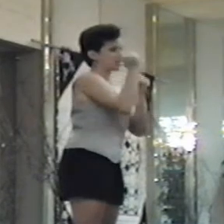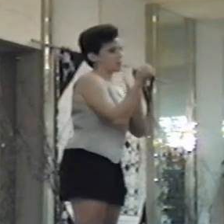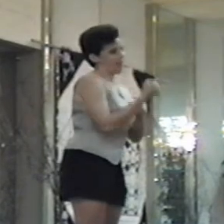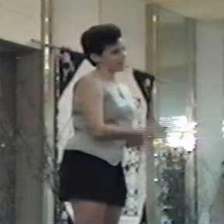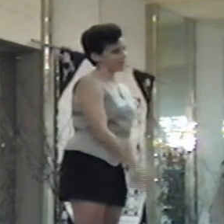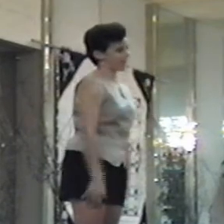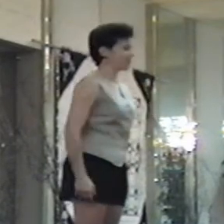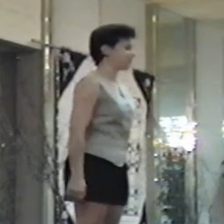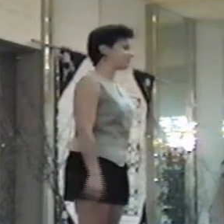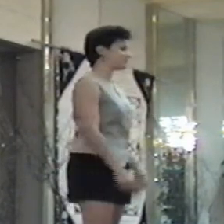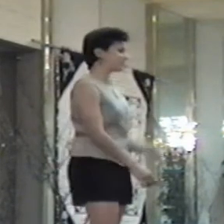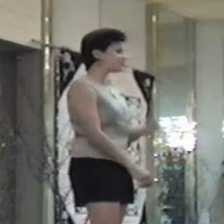awkward situation.